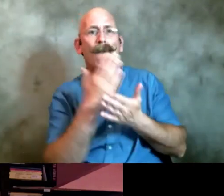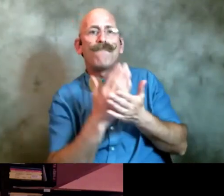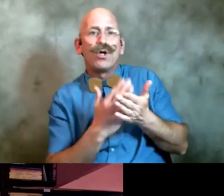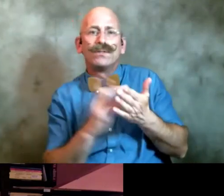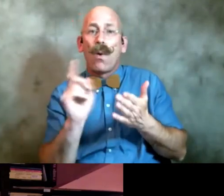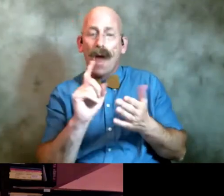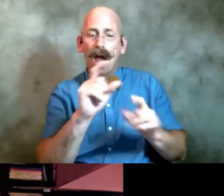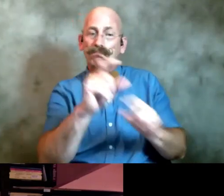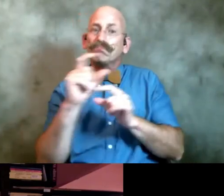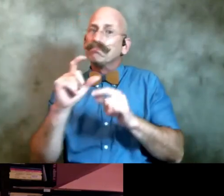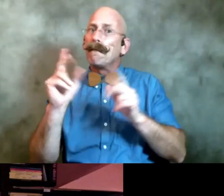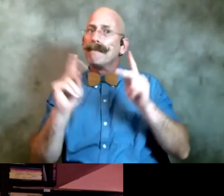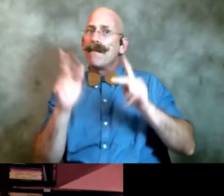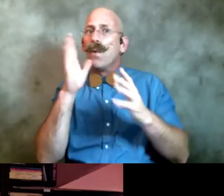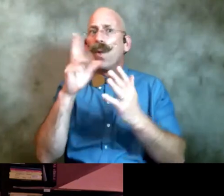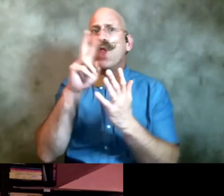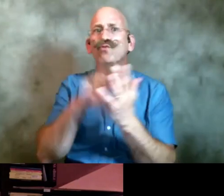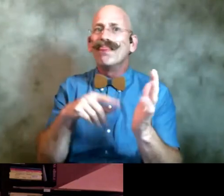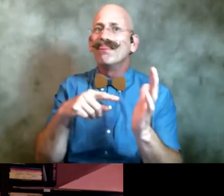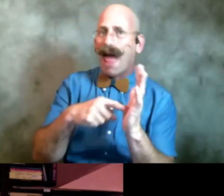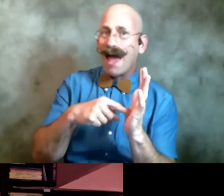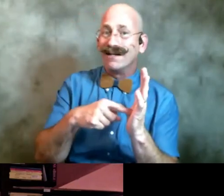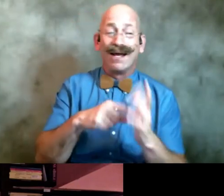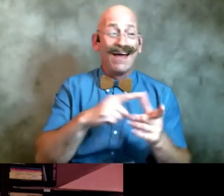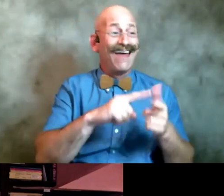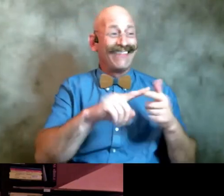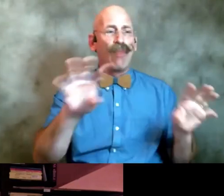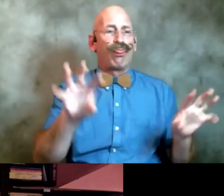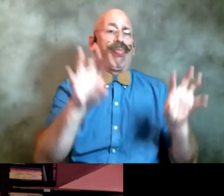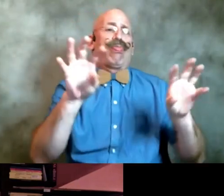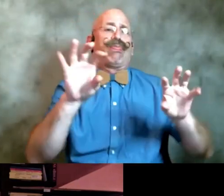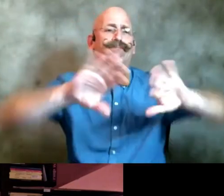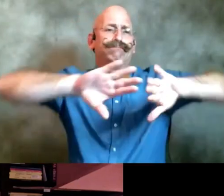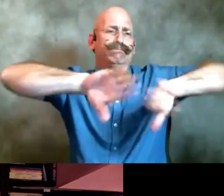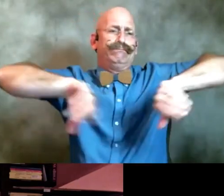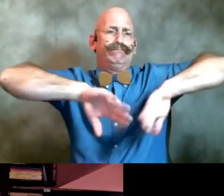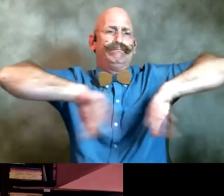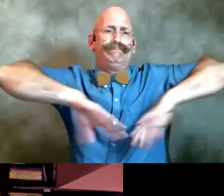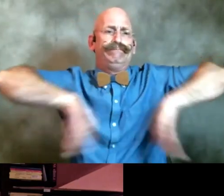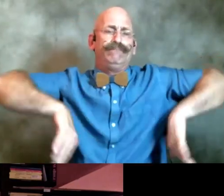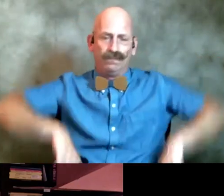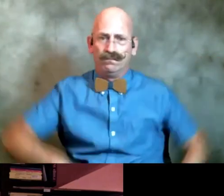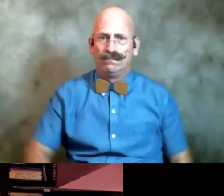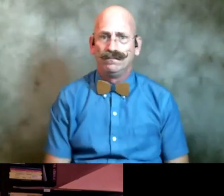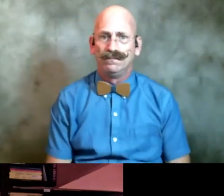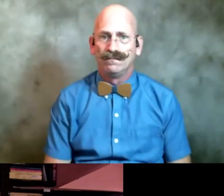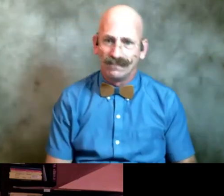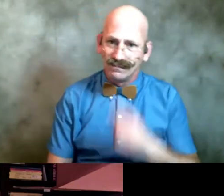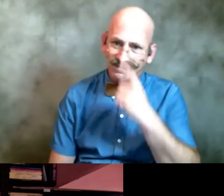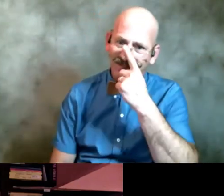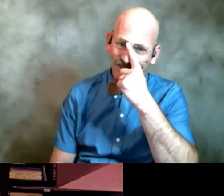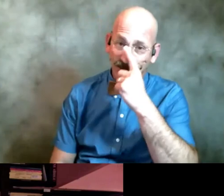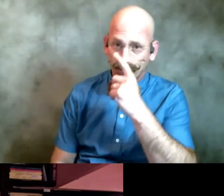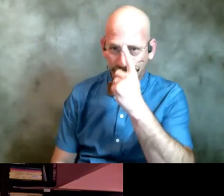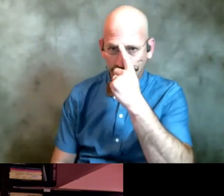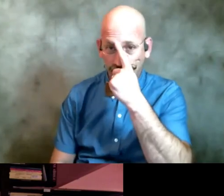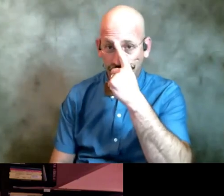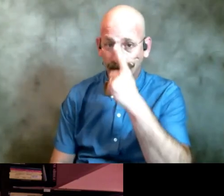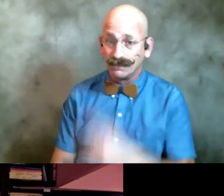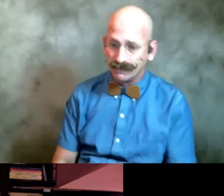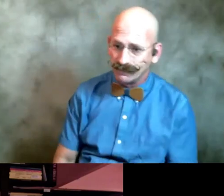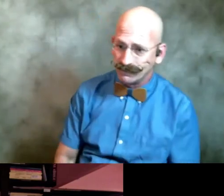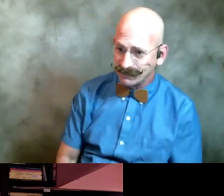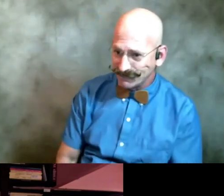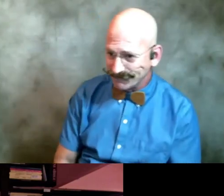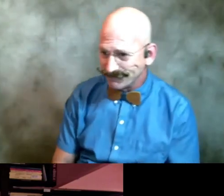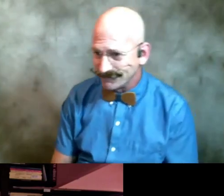in and get rid of the rest of the garbage so those are the